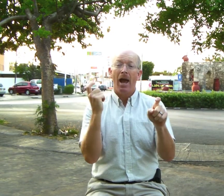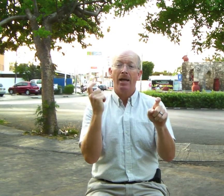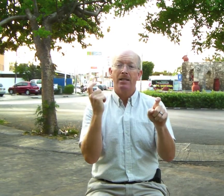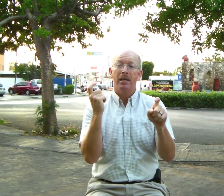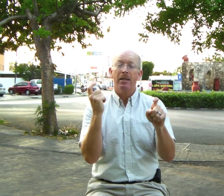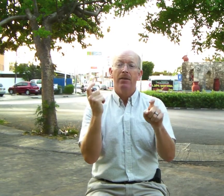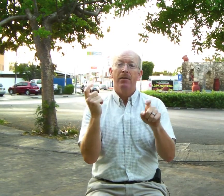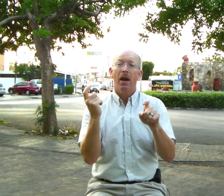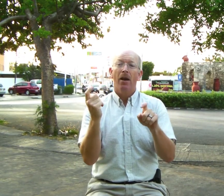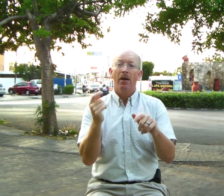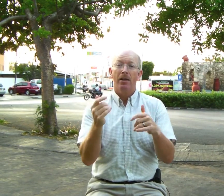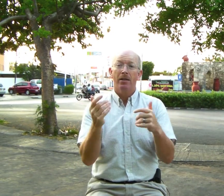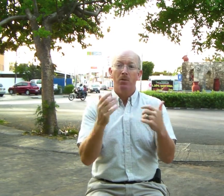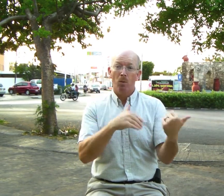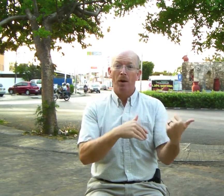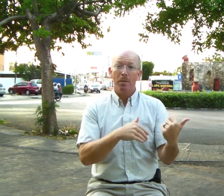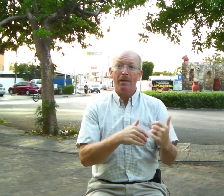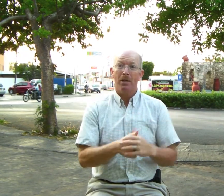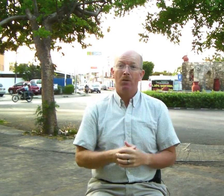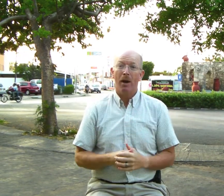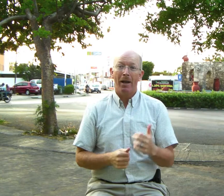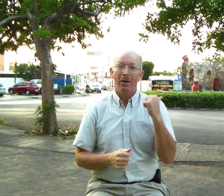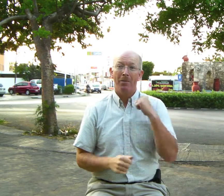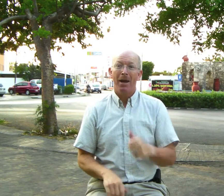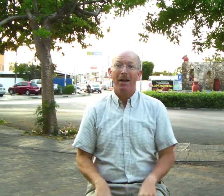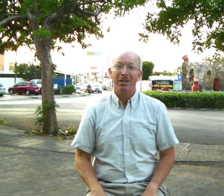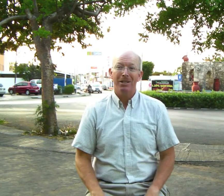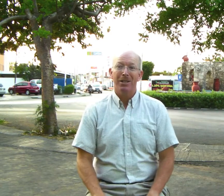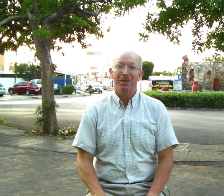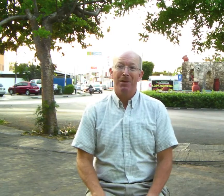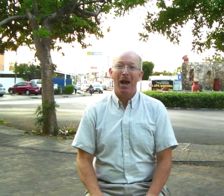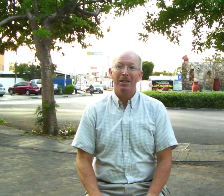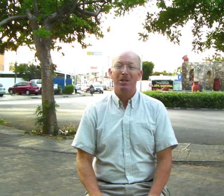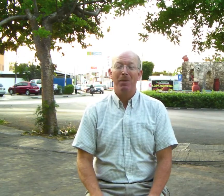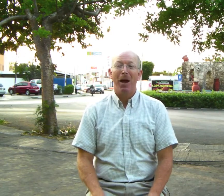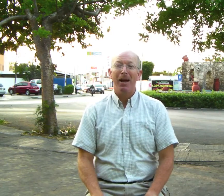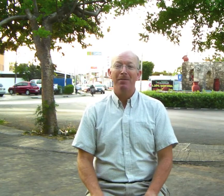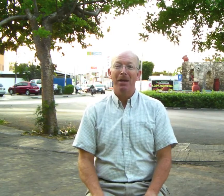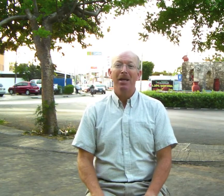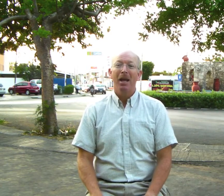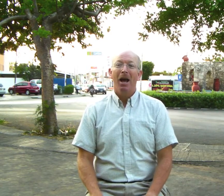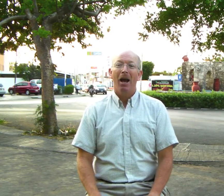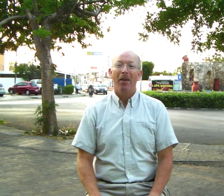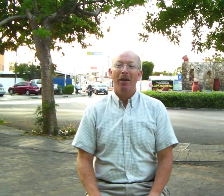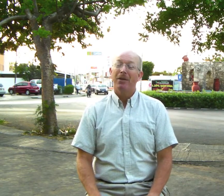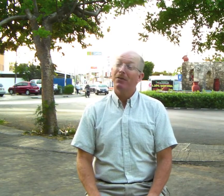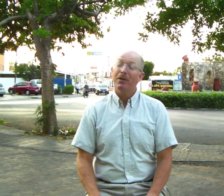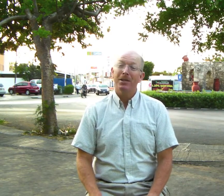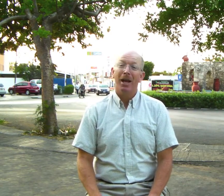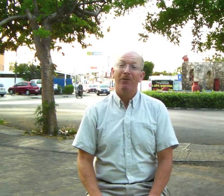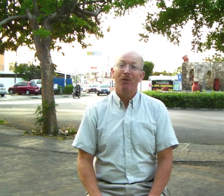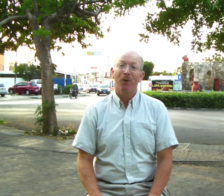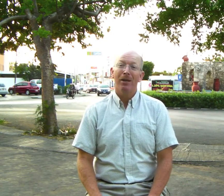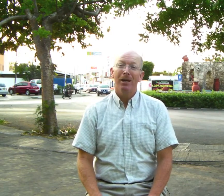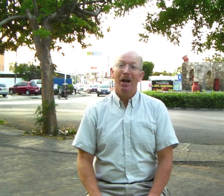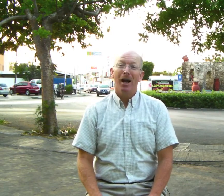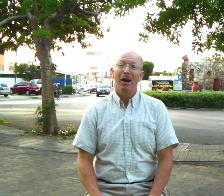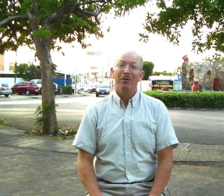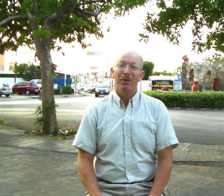Taxi. We're in Mexico right now, and you may actually see some taxis behind me. They have a different sign for it. It's pretty